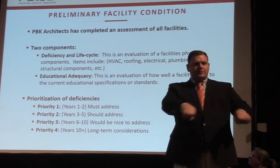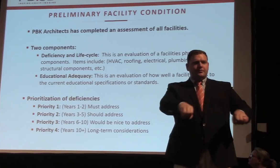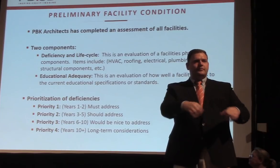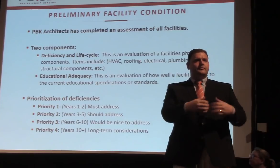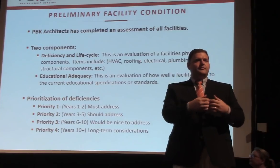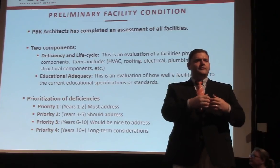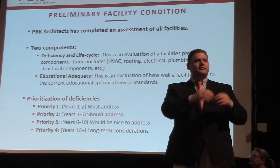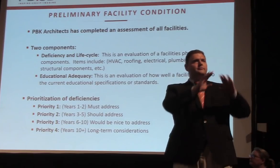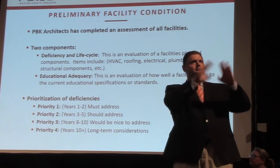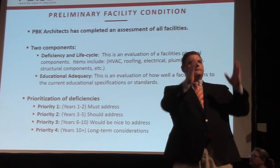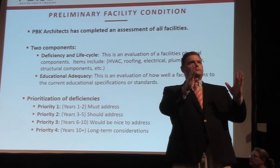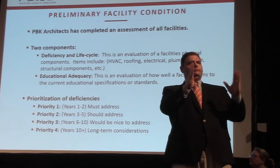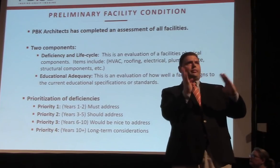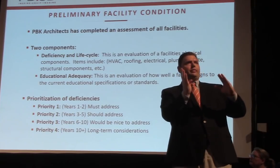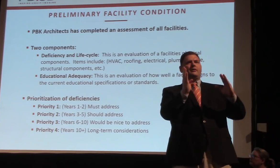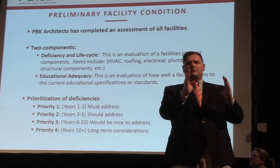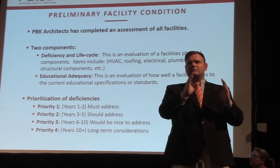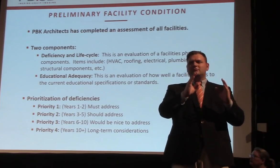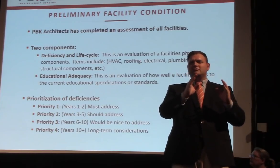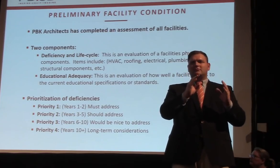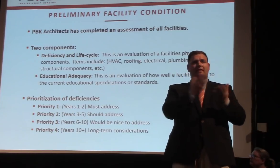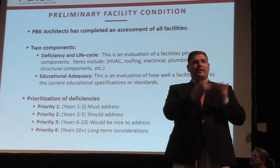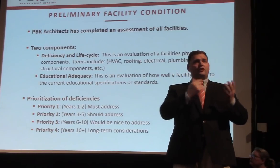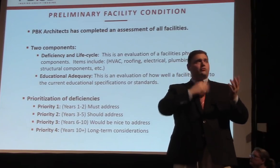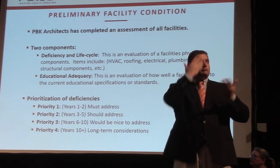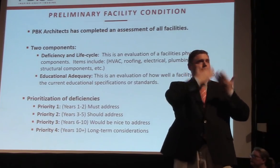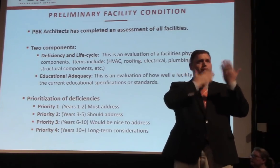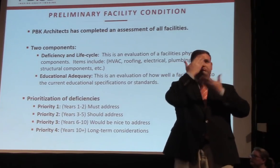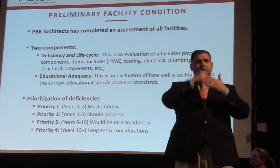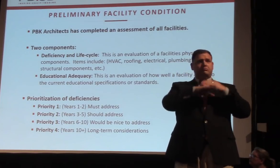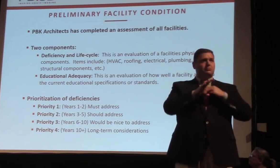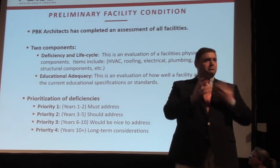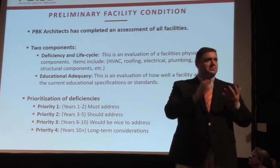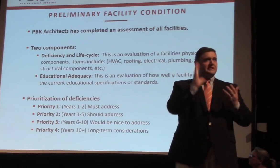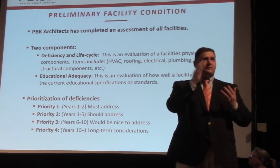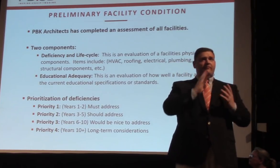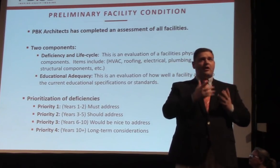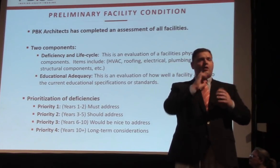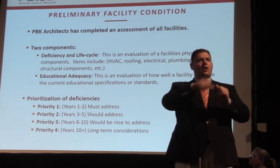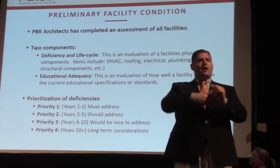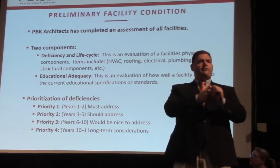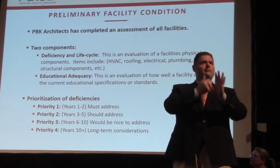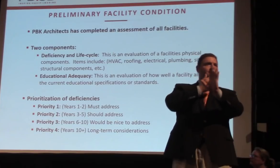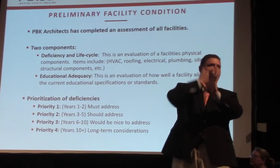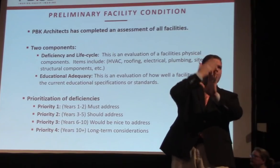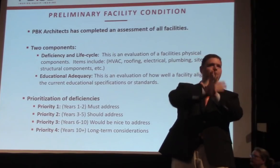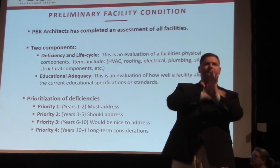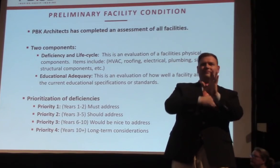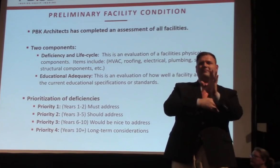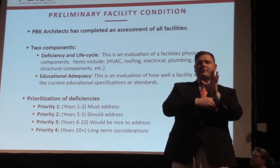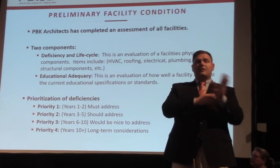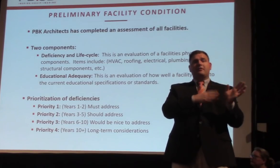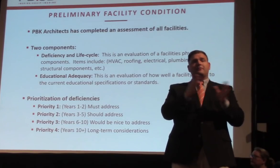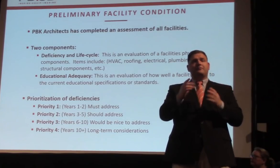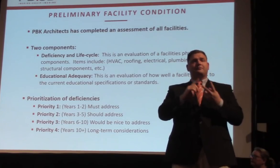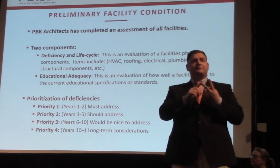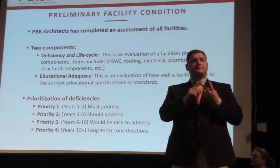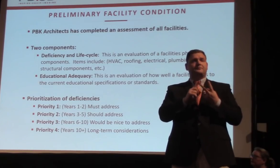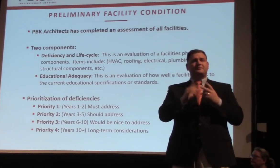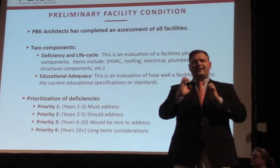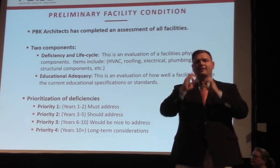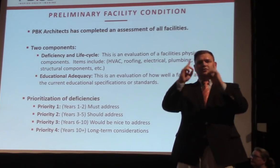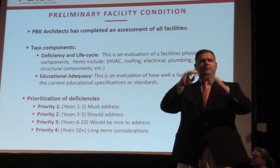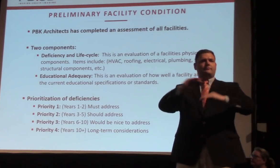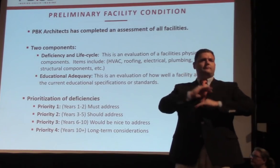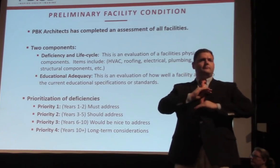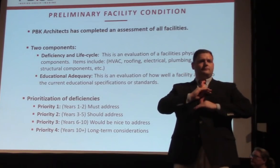necessarily see when you go into a building as being deficient. The second piece that they looked at is the educational adequacy of a facility. And I just want to be very clear